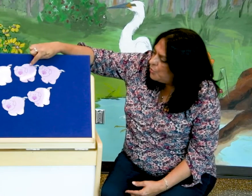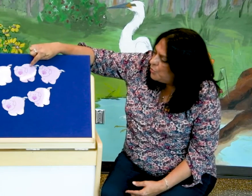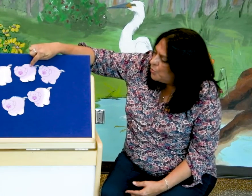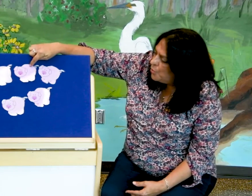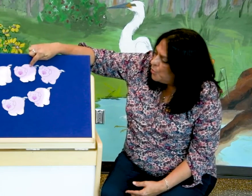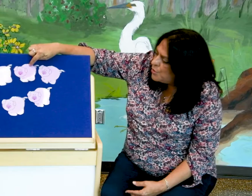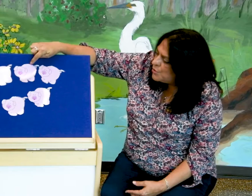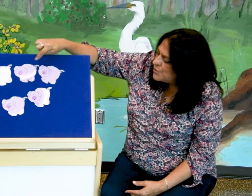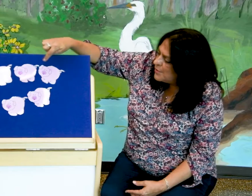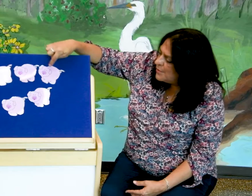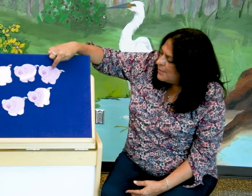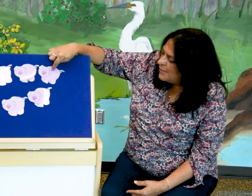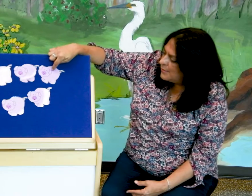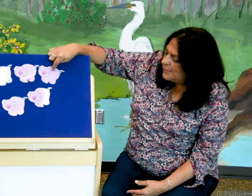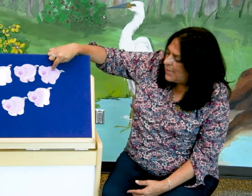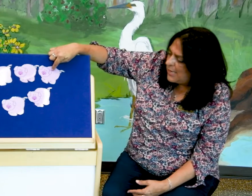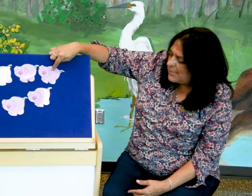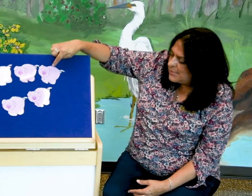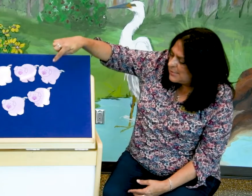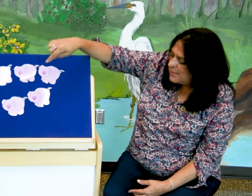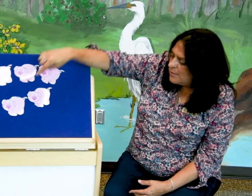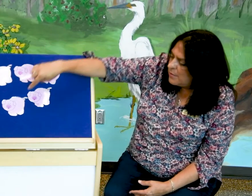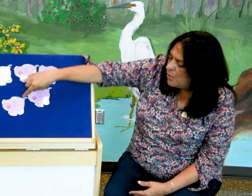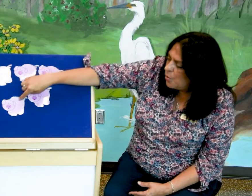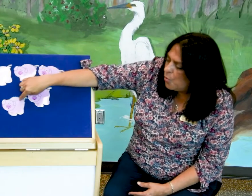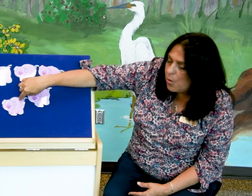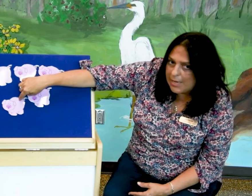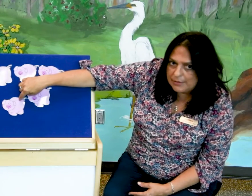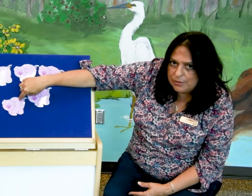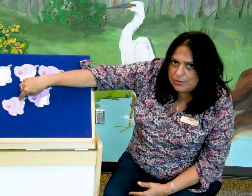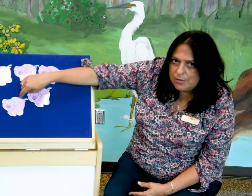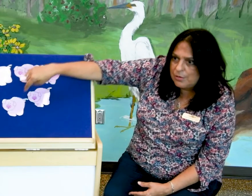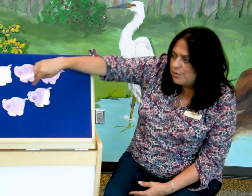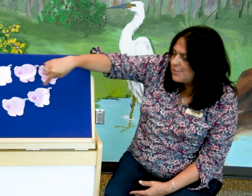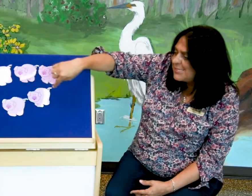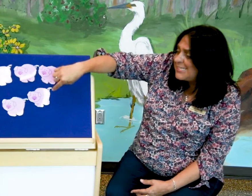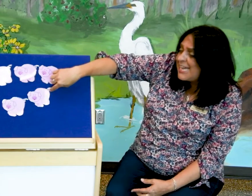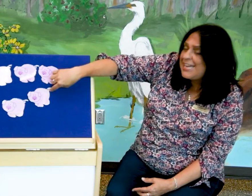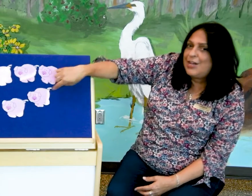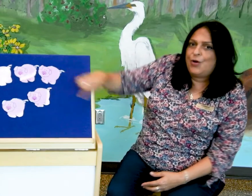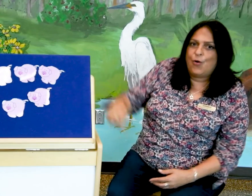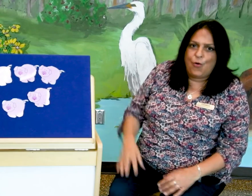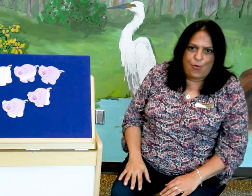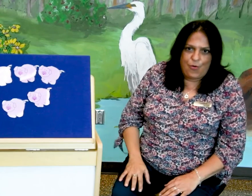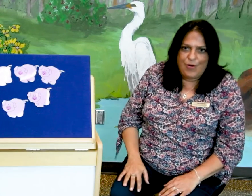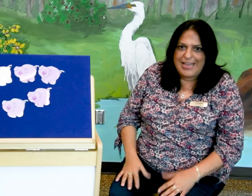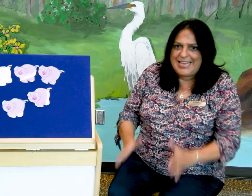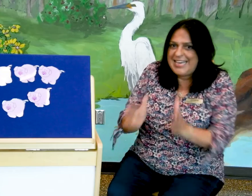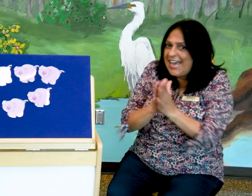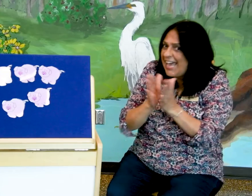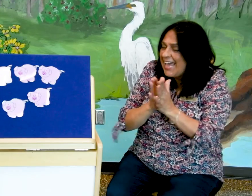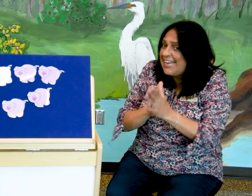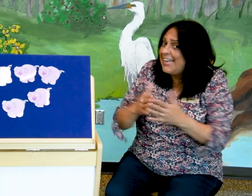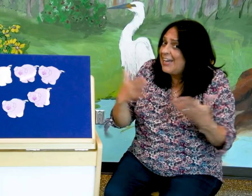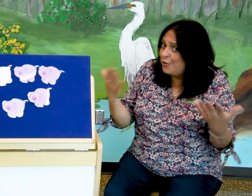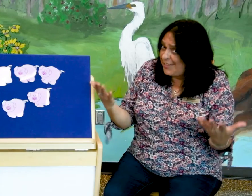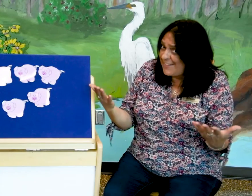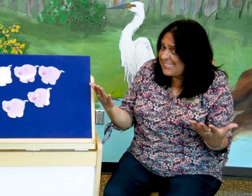dos, tres, cuatro, cinco. Yay! Otra vez?